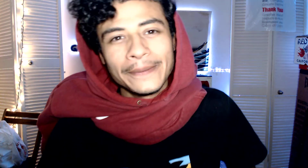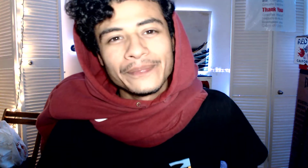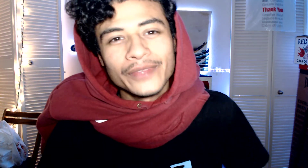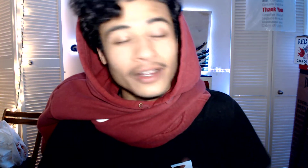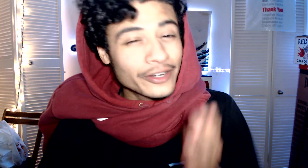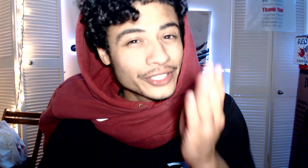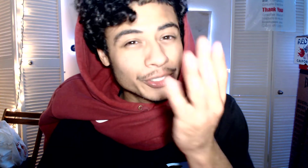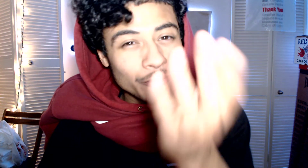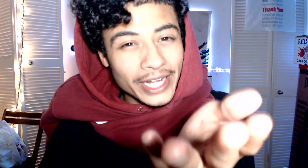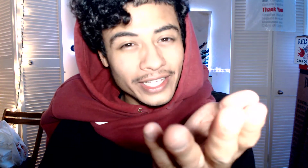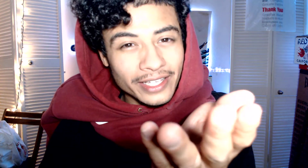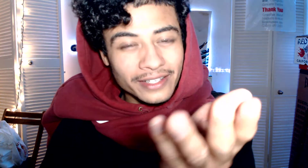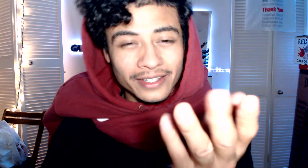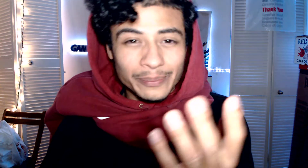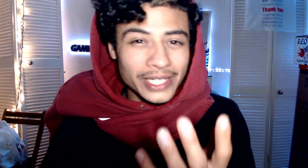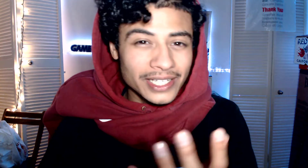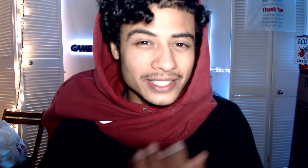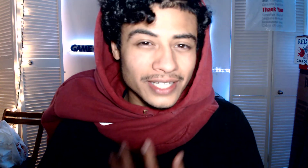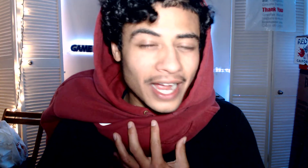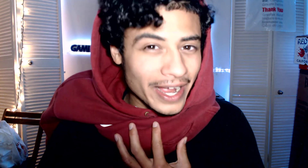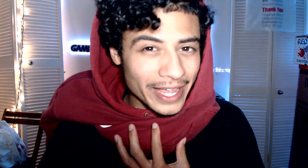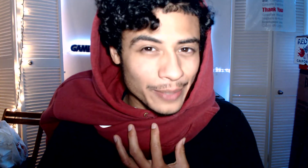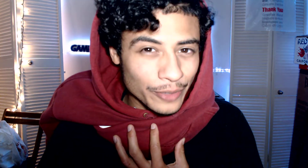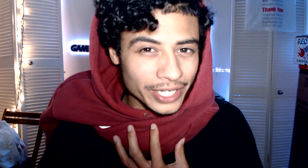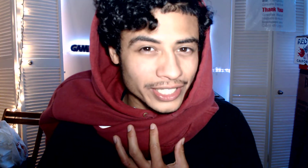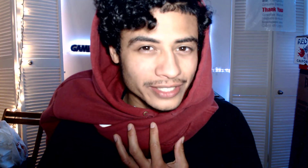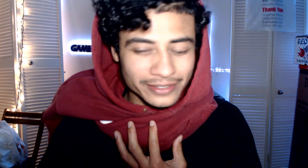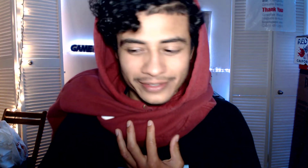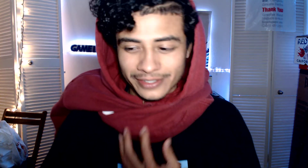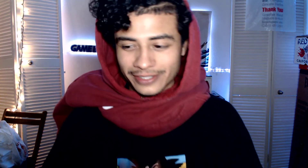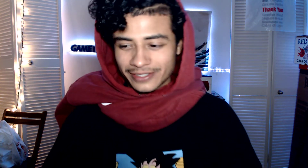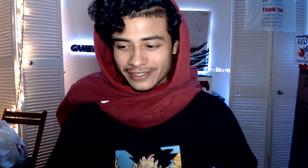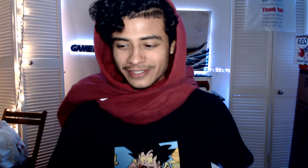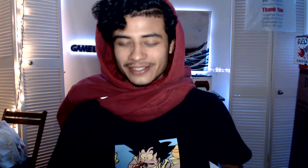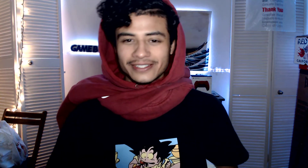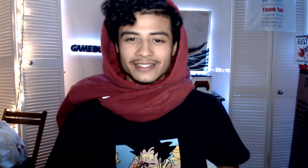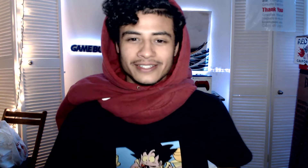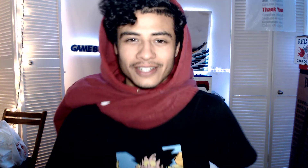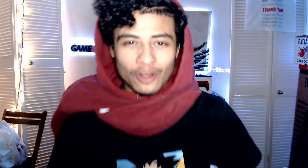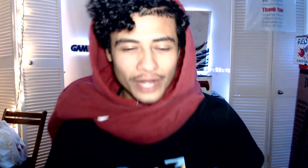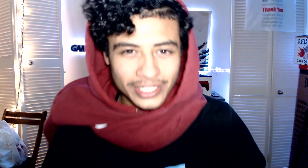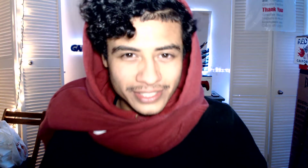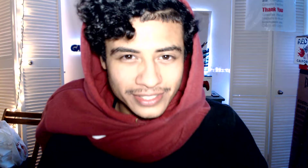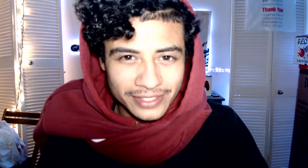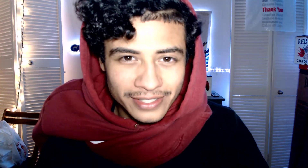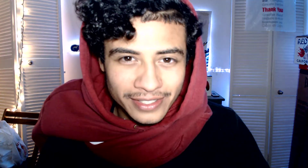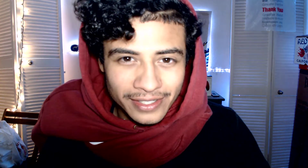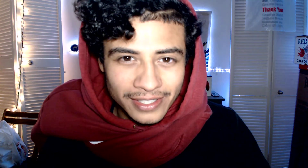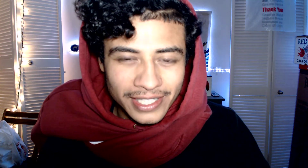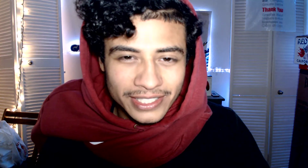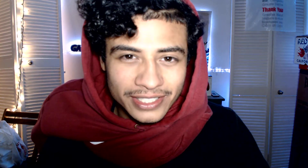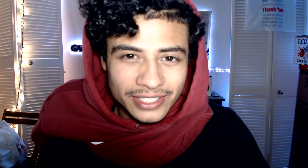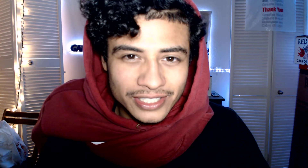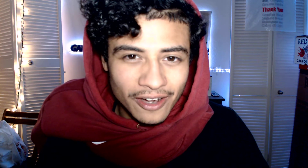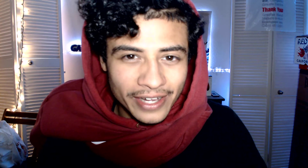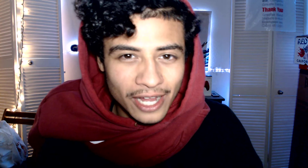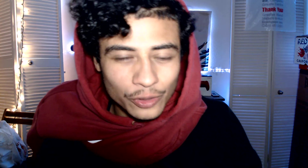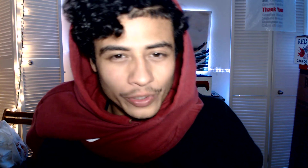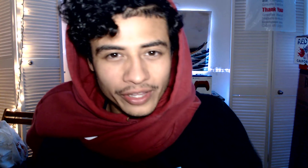Are you ready? Because I am ready. Alright, let's start out with